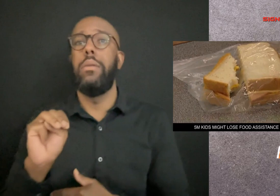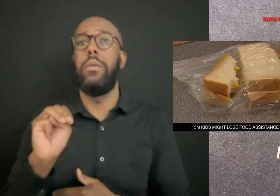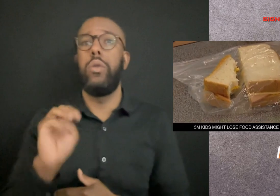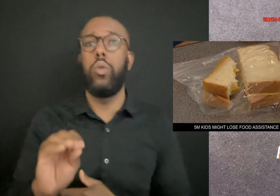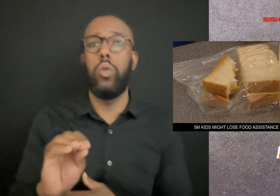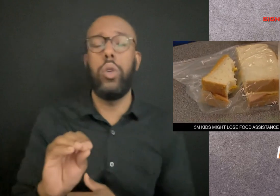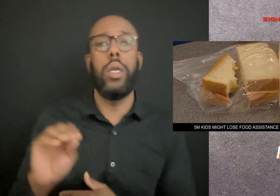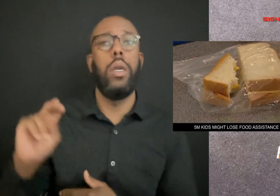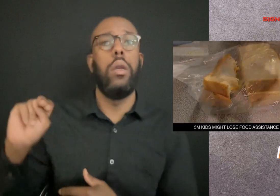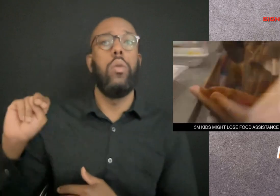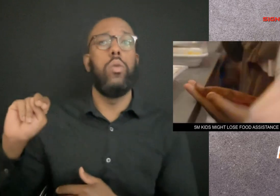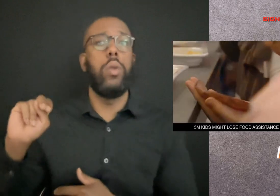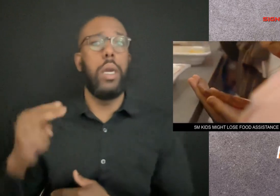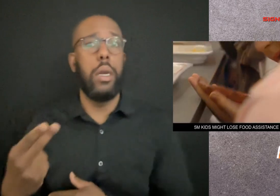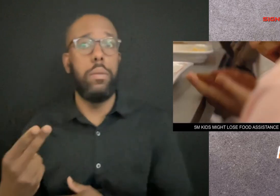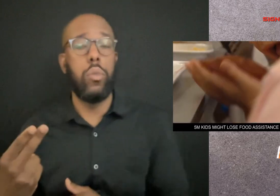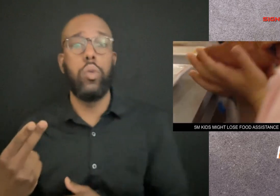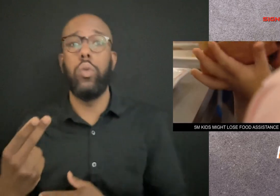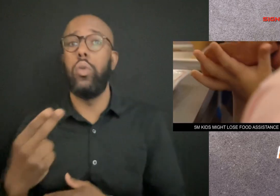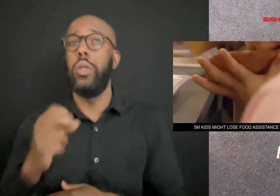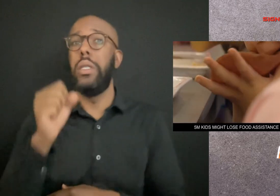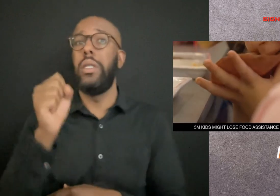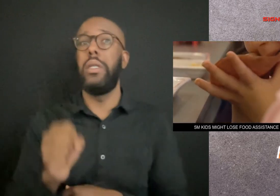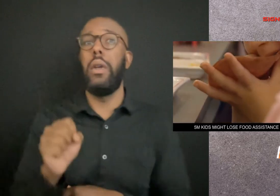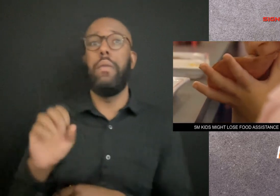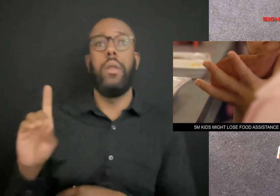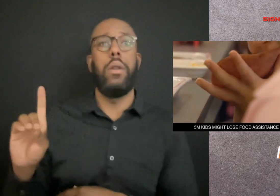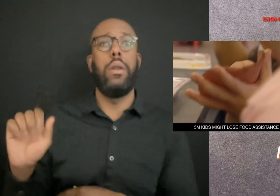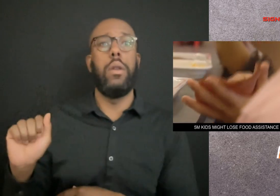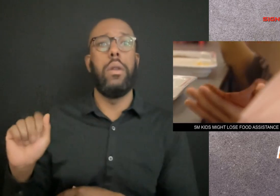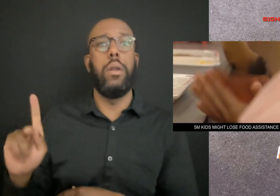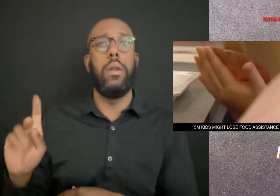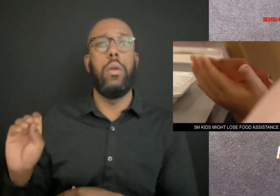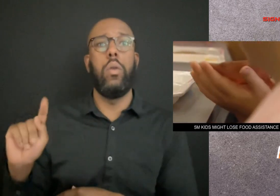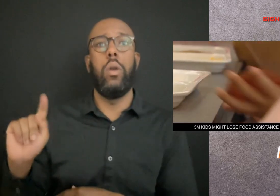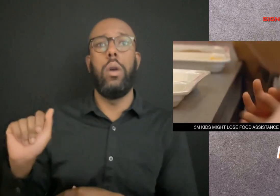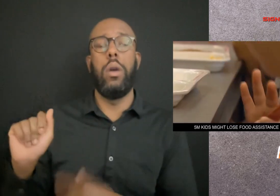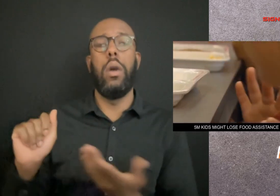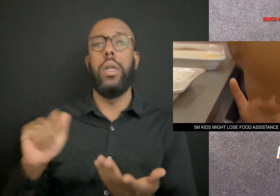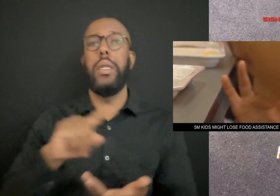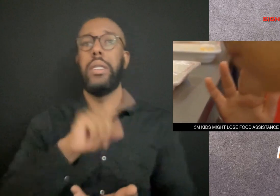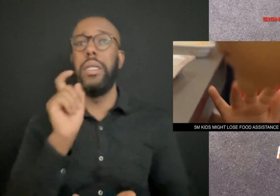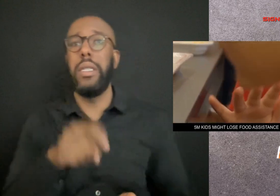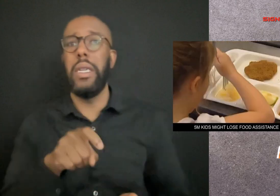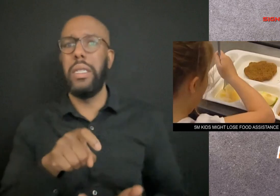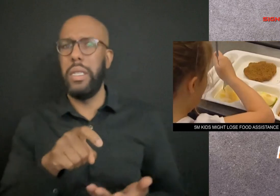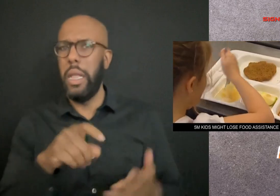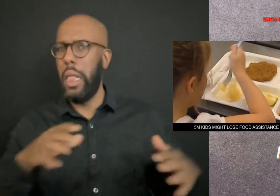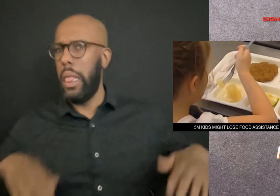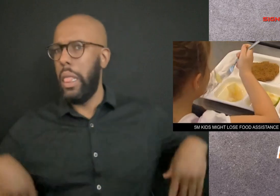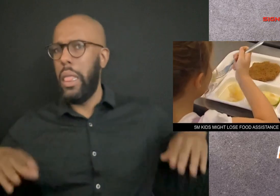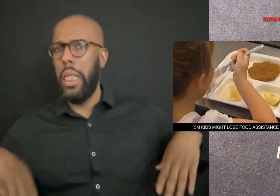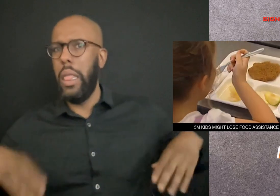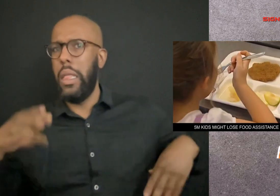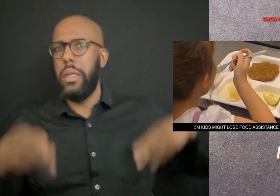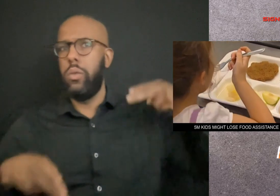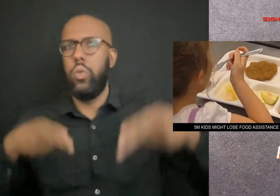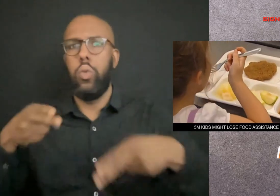New Hampshire, South Dakota, and Texas have yet to join. The funding